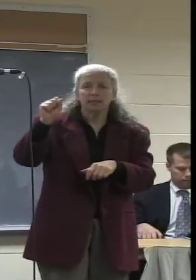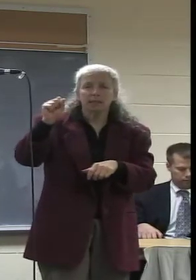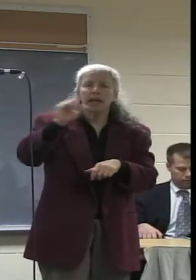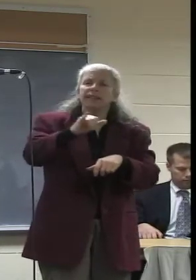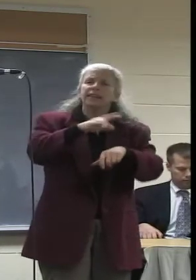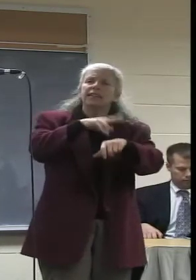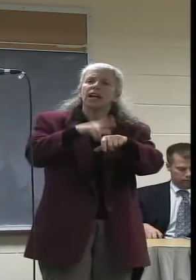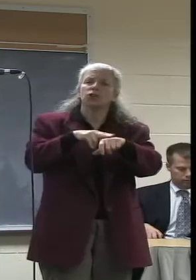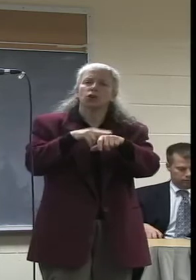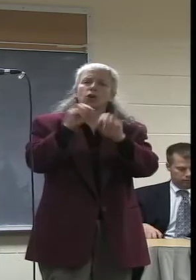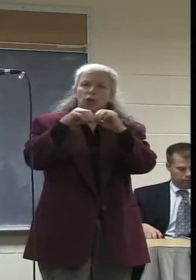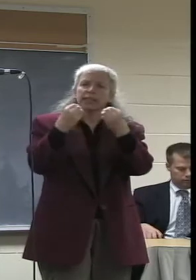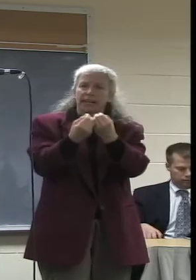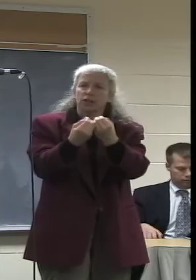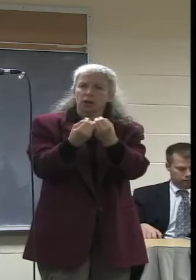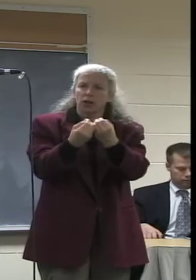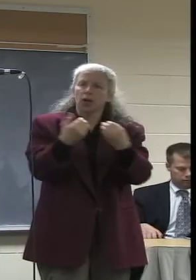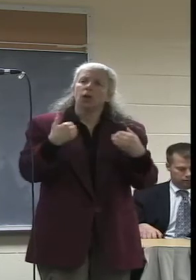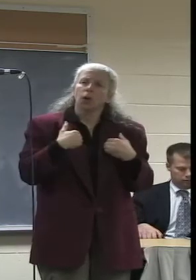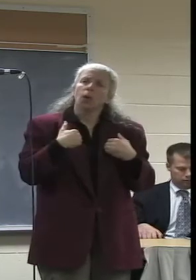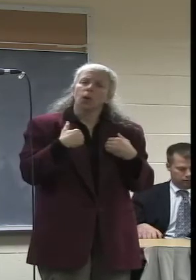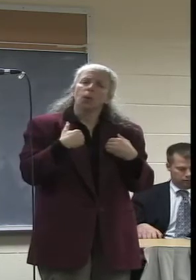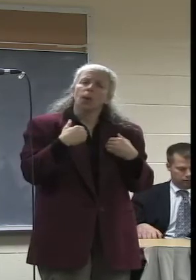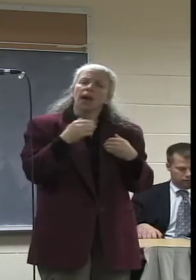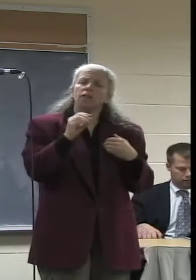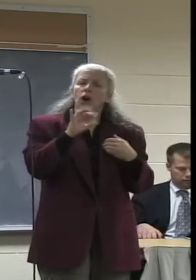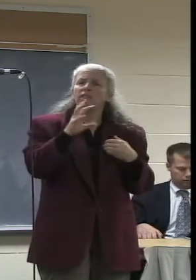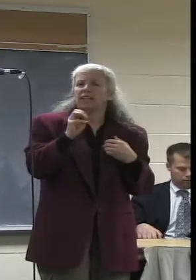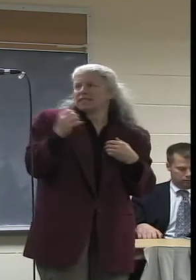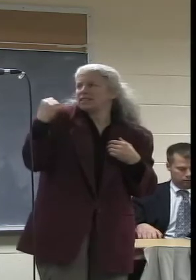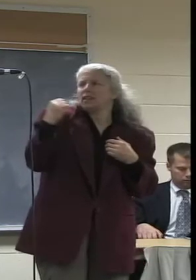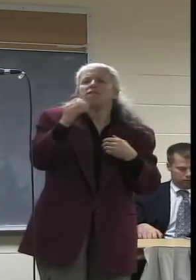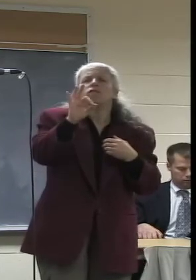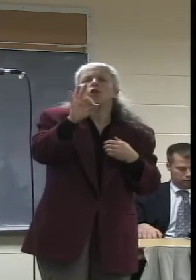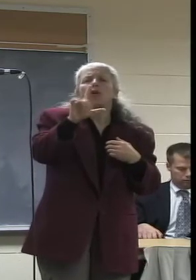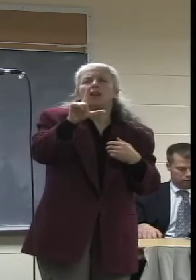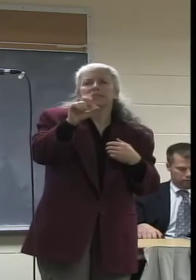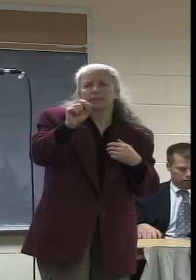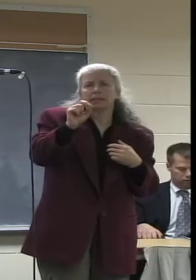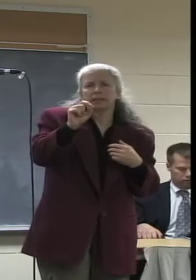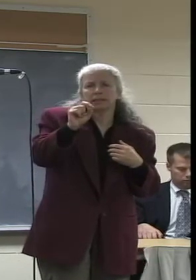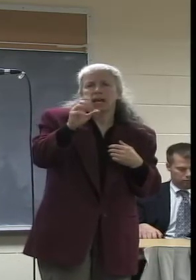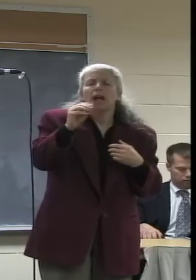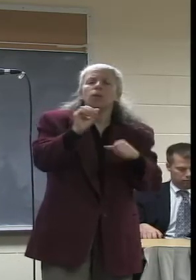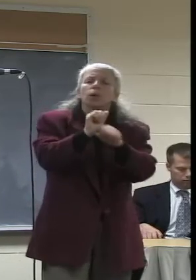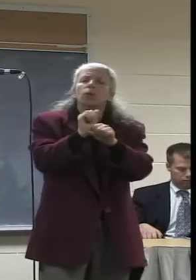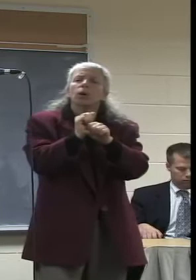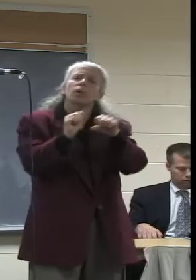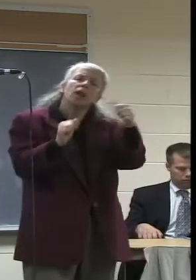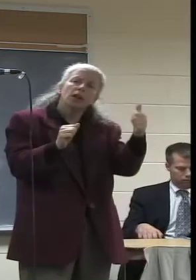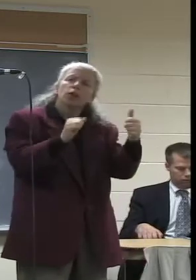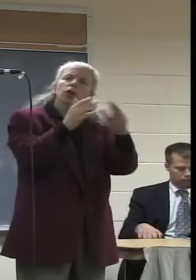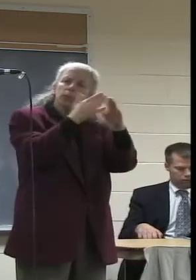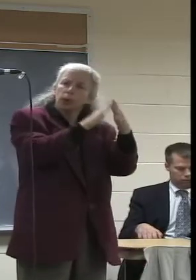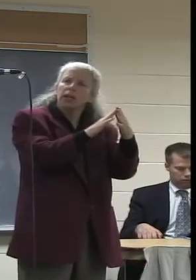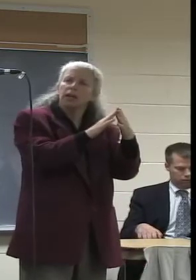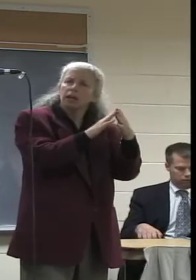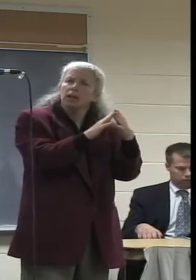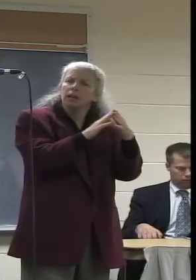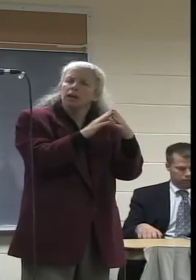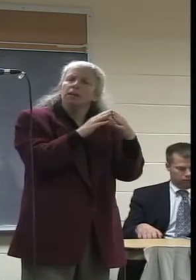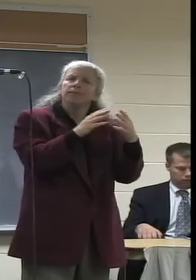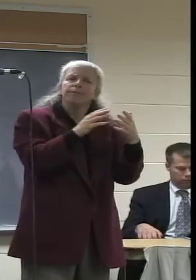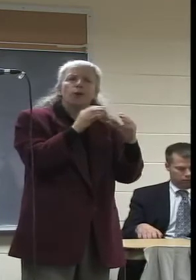Free Press has an office here in the valley located in Florence and we work with community media institutions such as NCTV around the